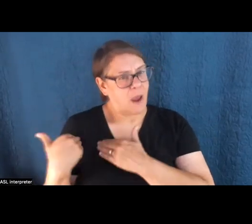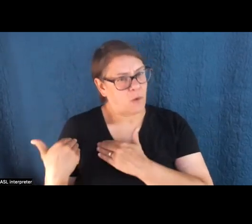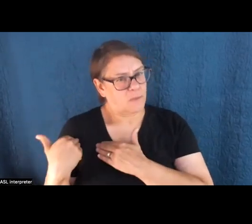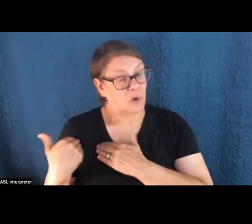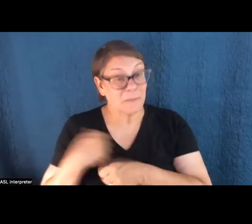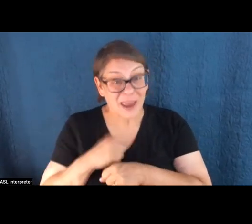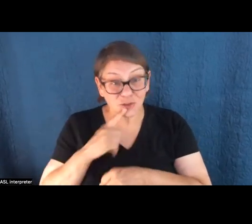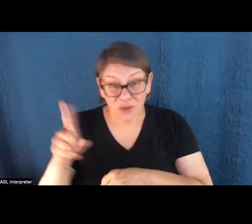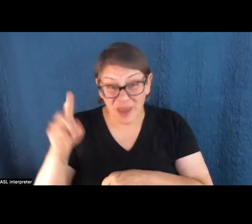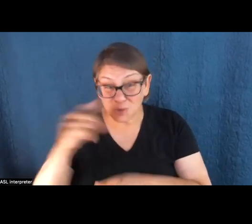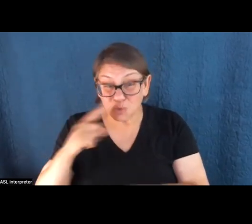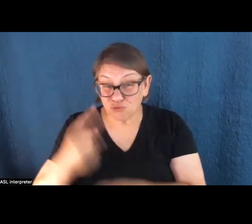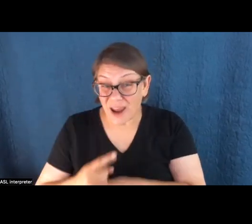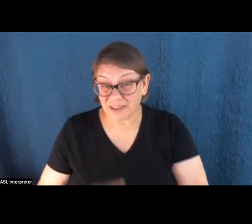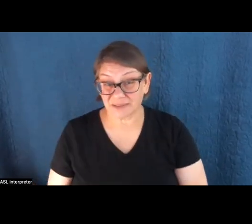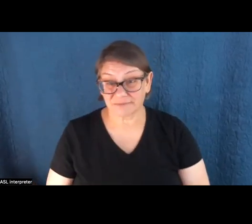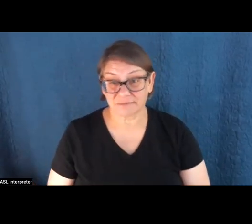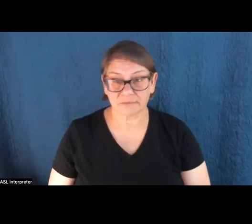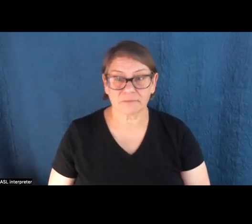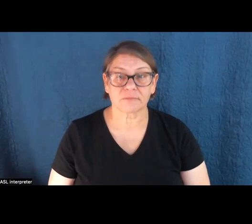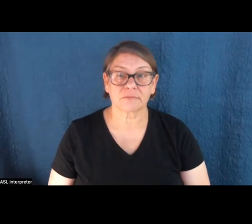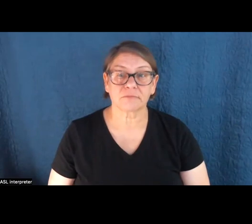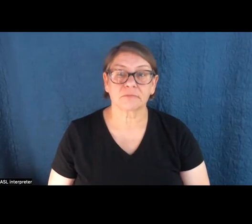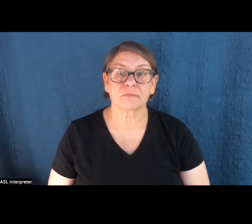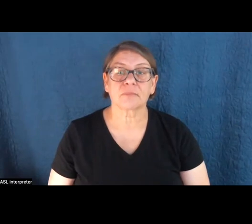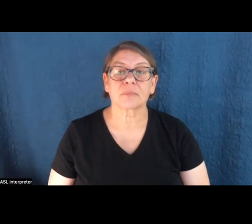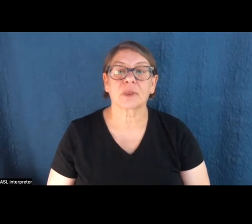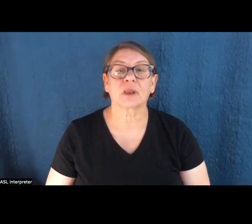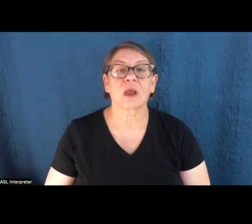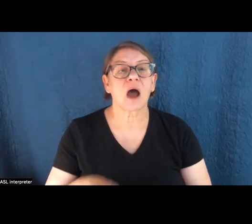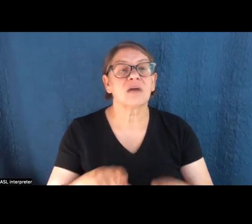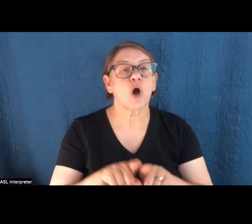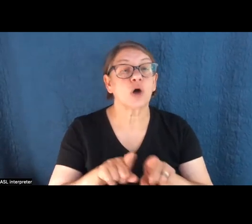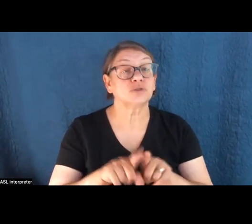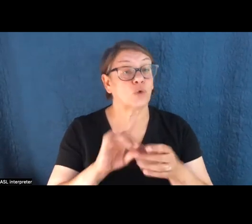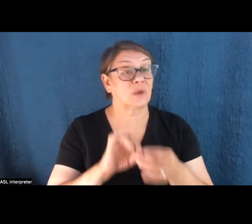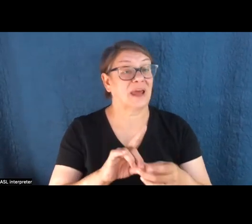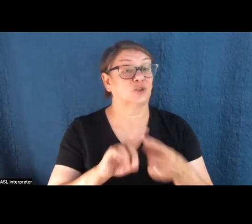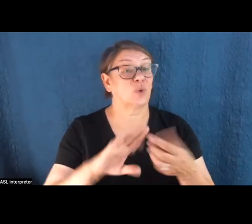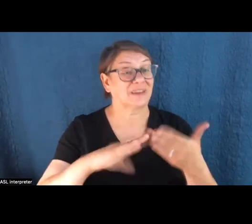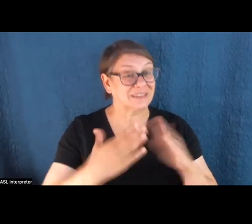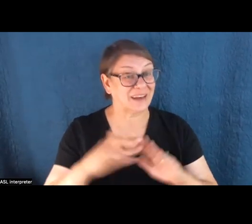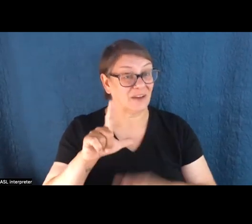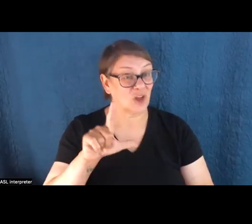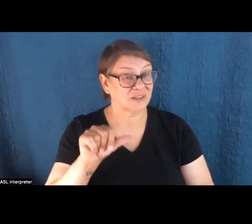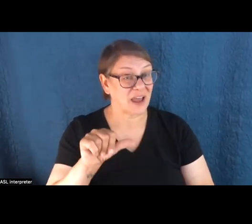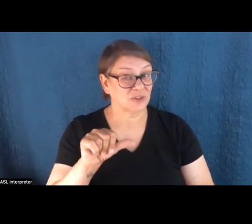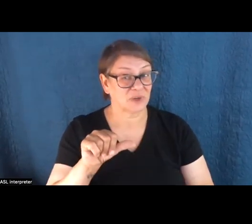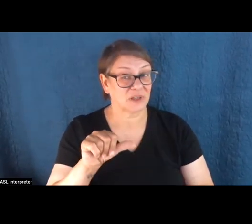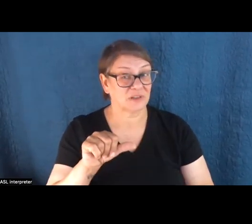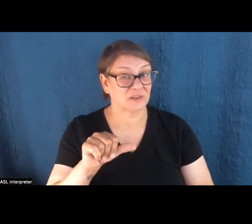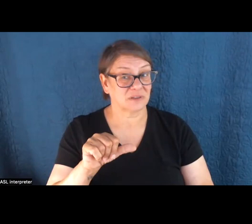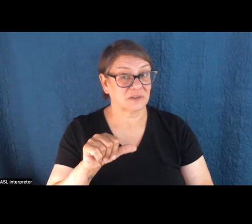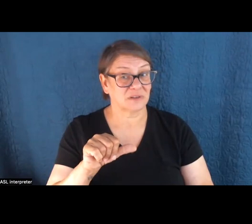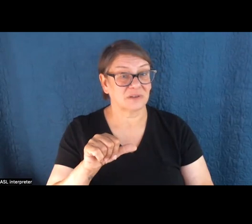they get it right. You know, I've been doing similar stories. I'll just mention briefly about the city of Los Angeles, which is in fact planning for 100%